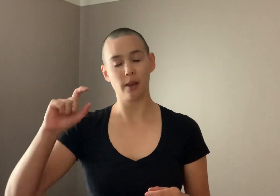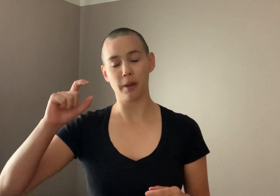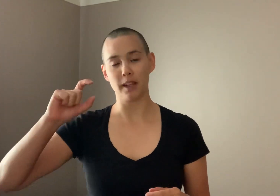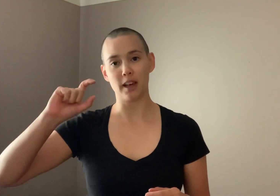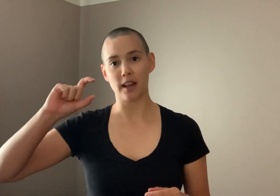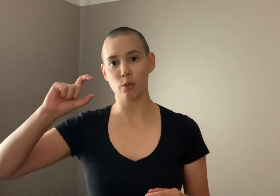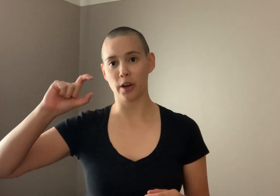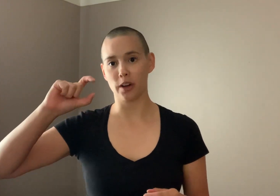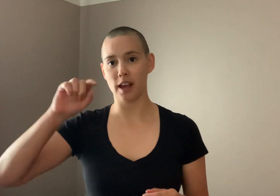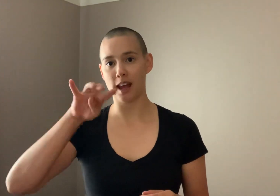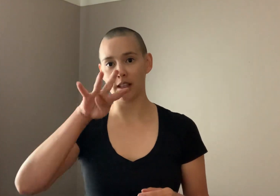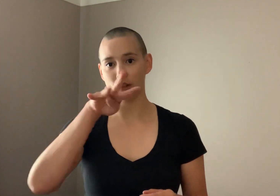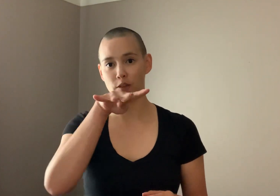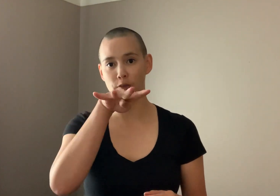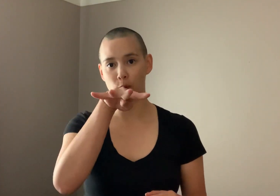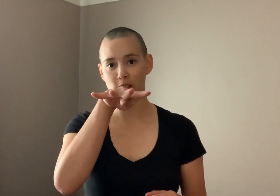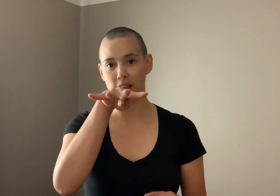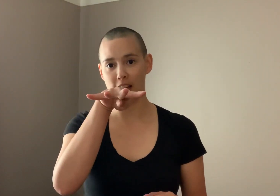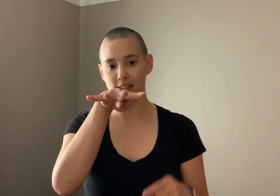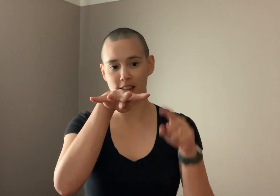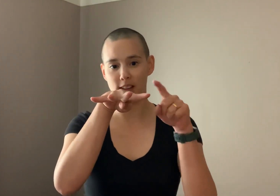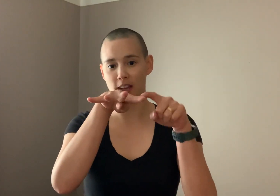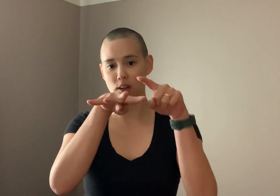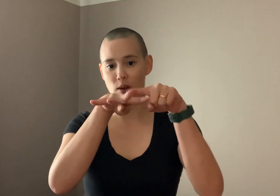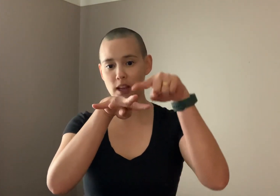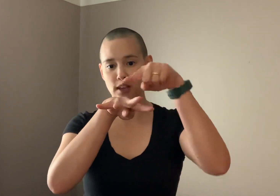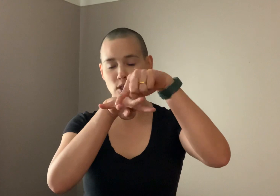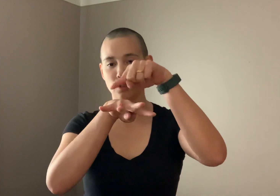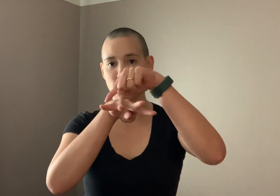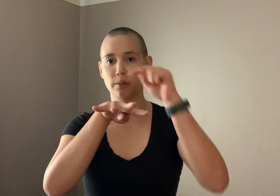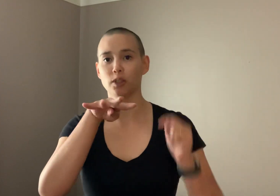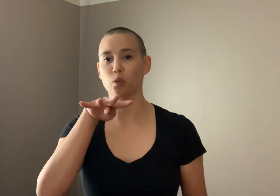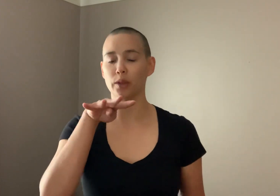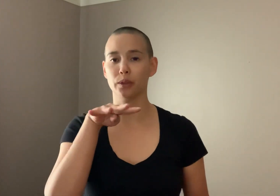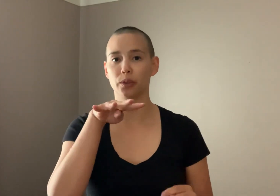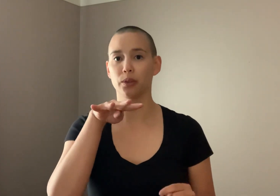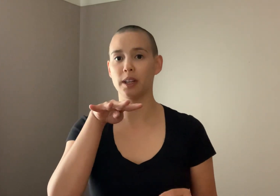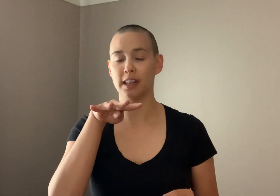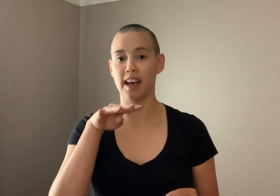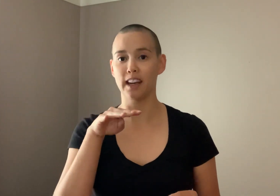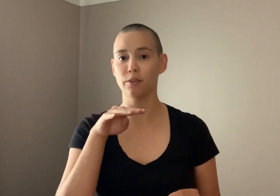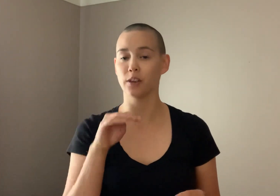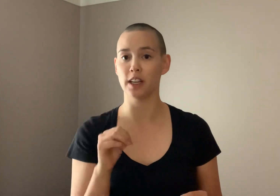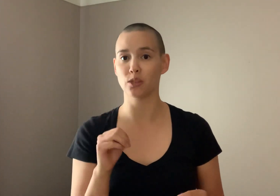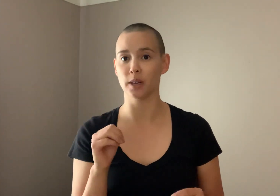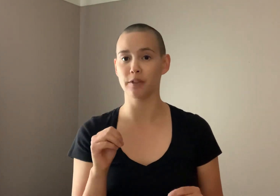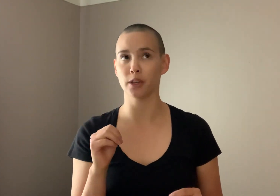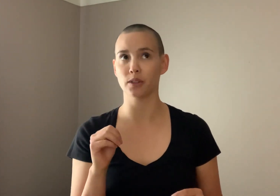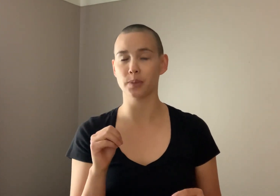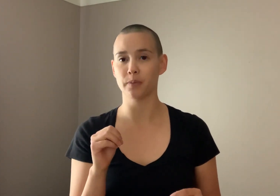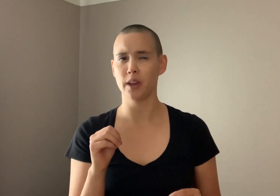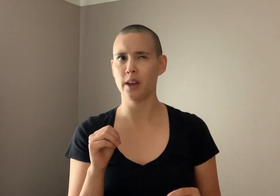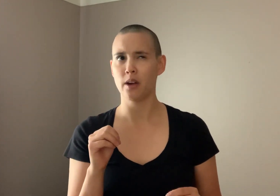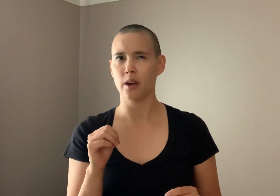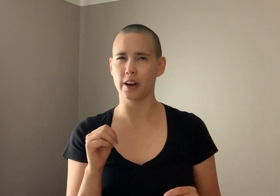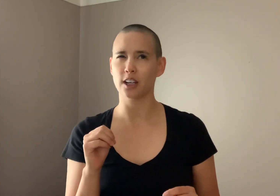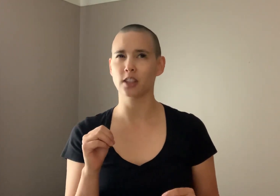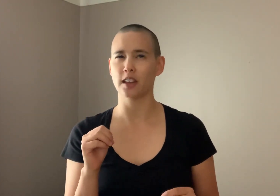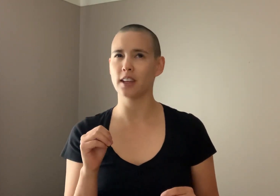a bike lock where it has four slots and then you can choose numbers one through nine for each one of those. Or actually I think